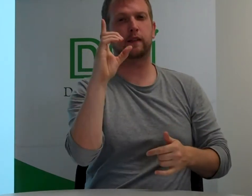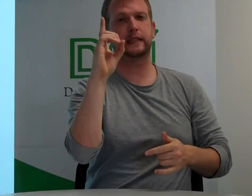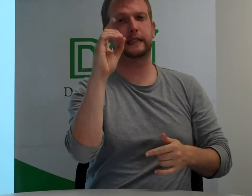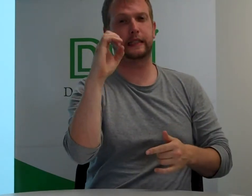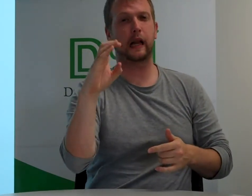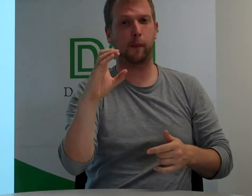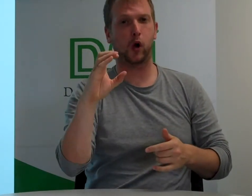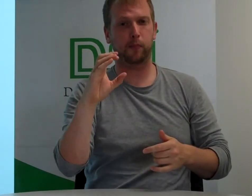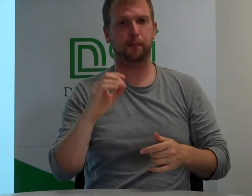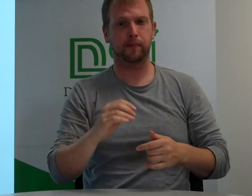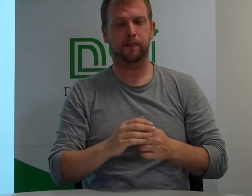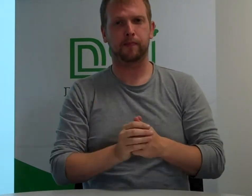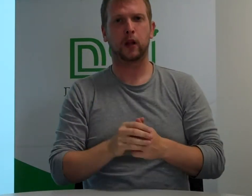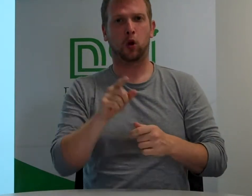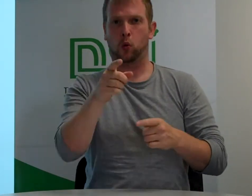September 3.